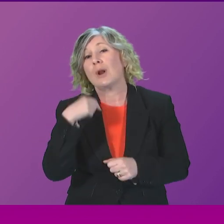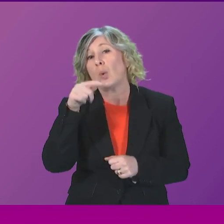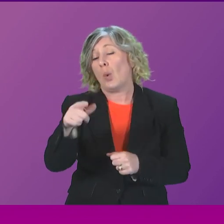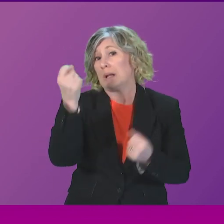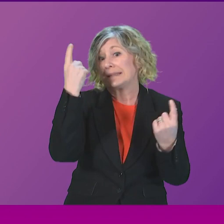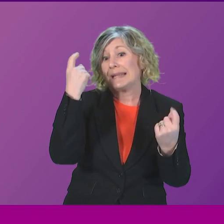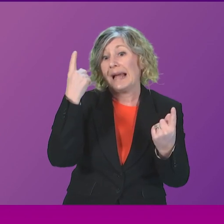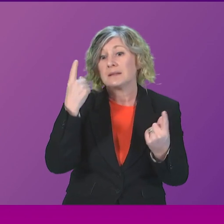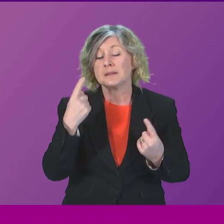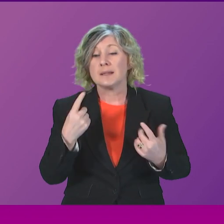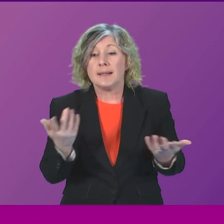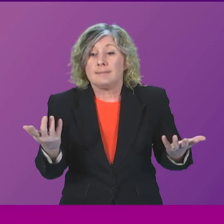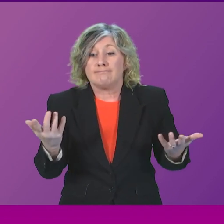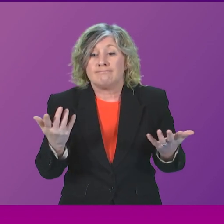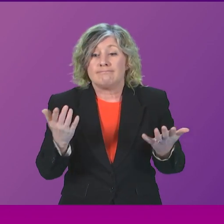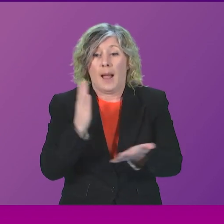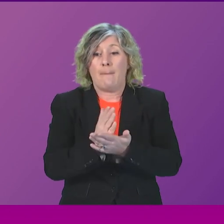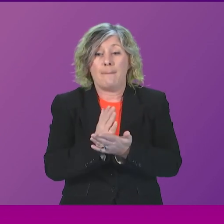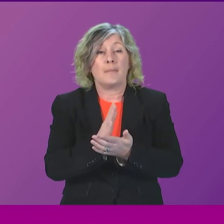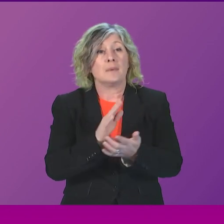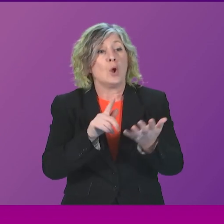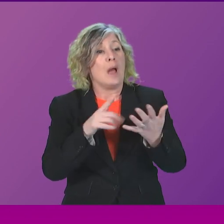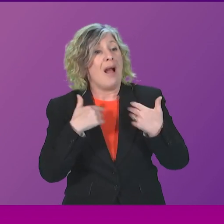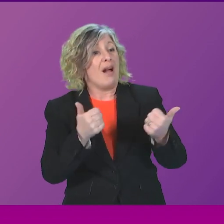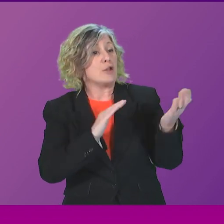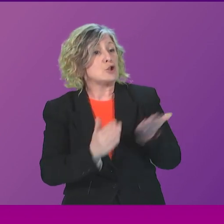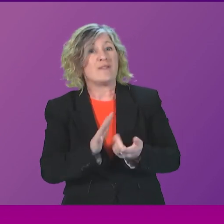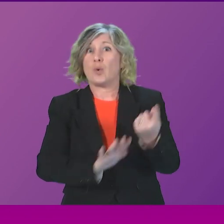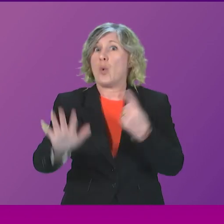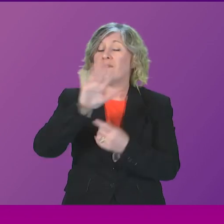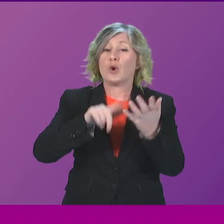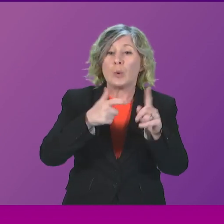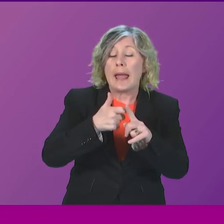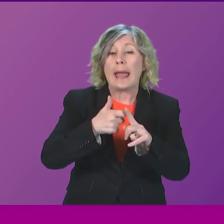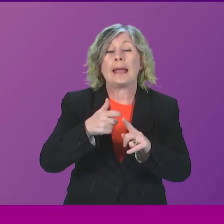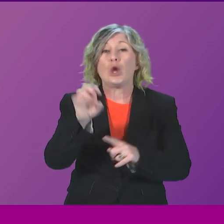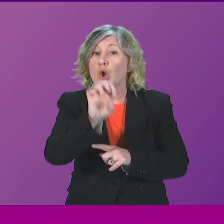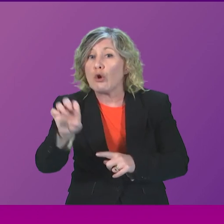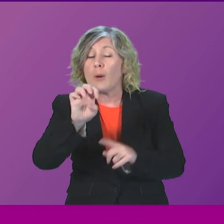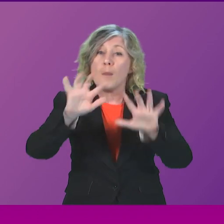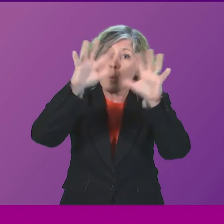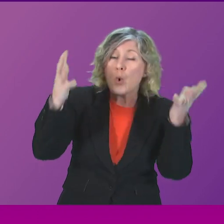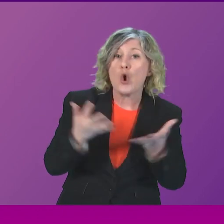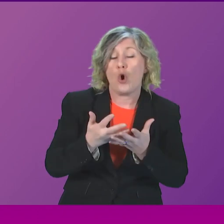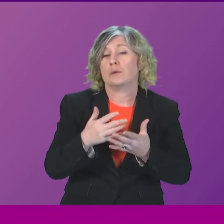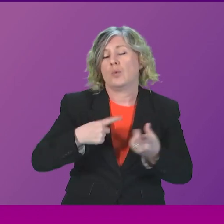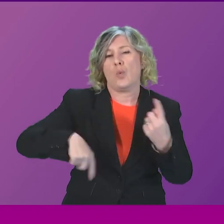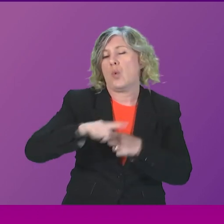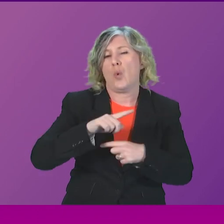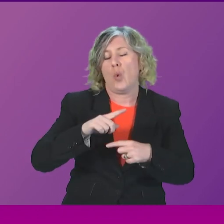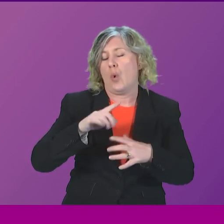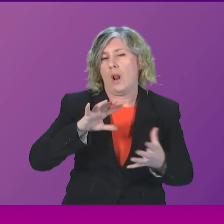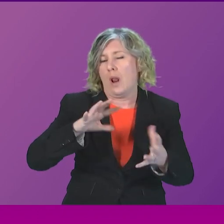that there is no doubt at all that health services right across the UK, across Europe, and indeed across the world, we have all been affected by the shock of the global